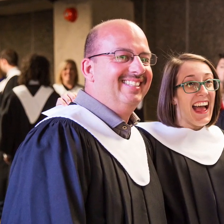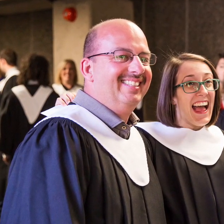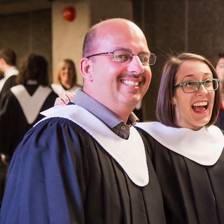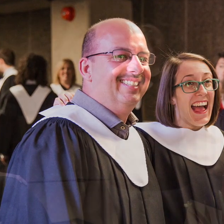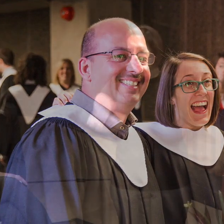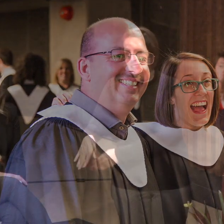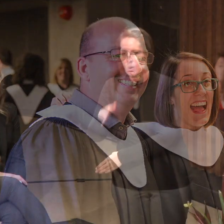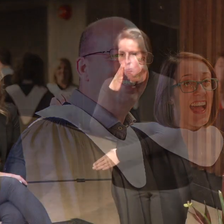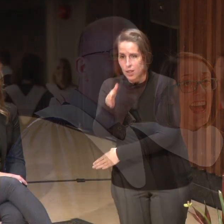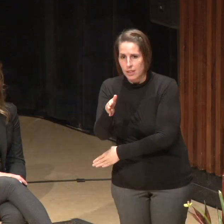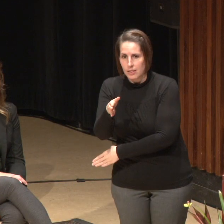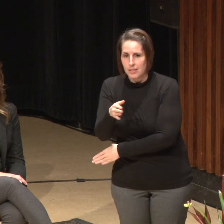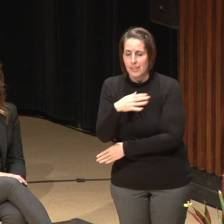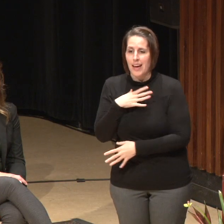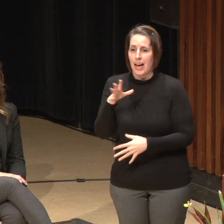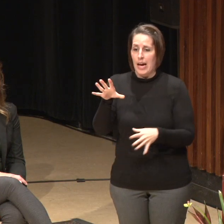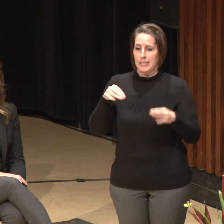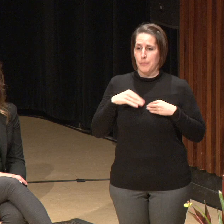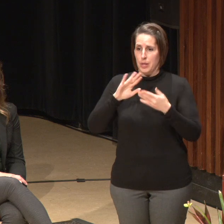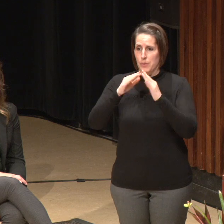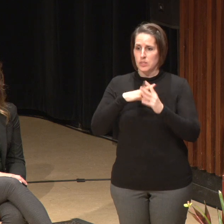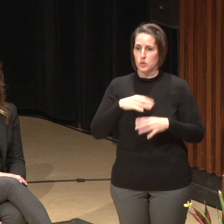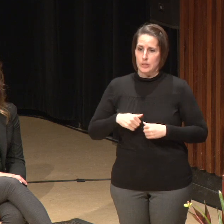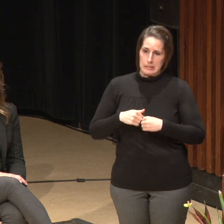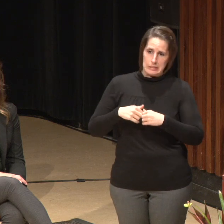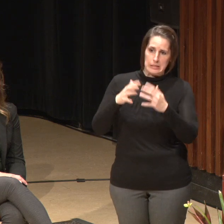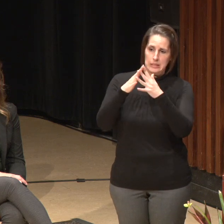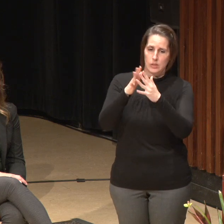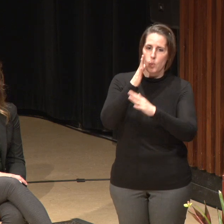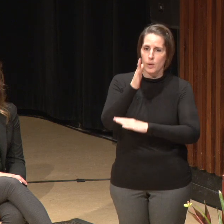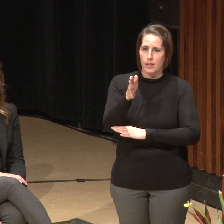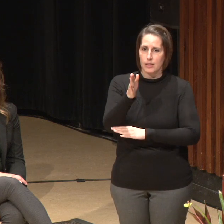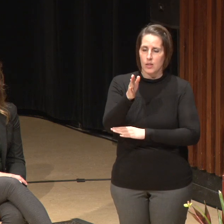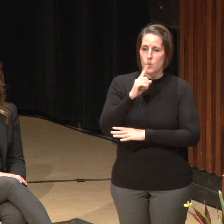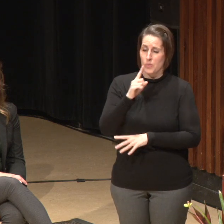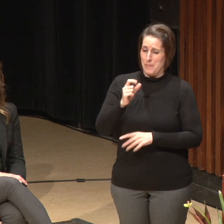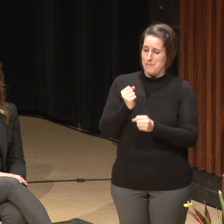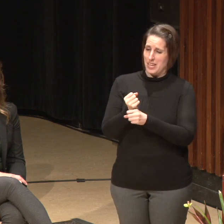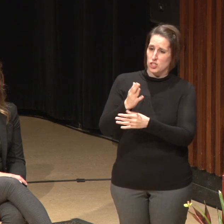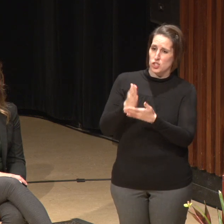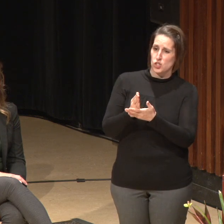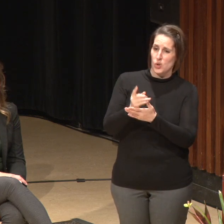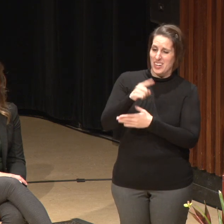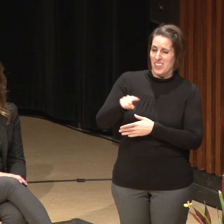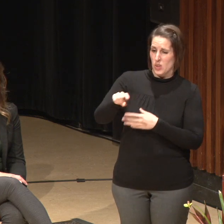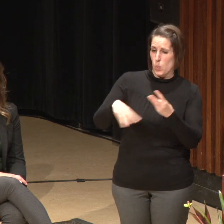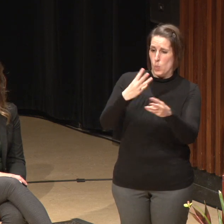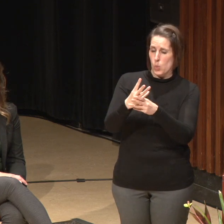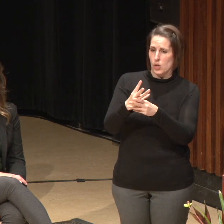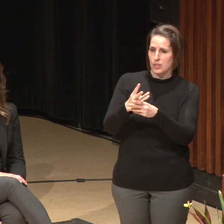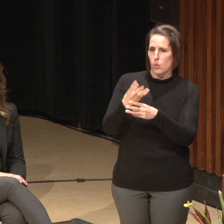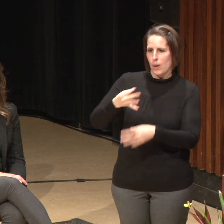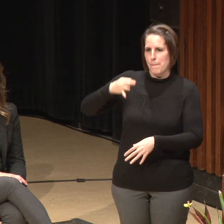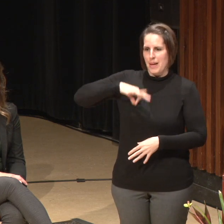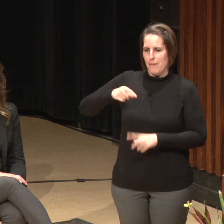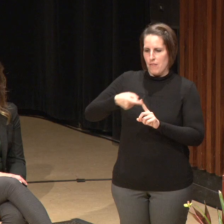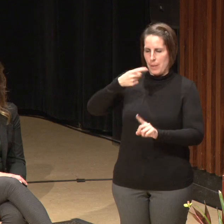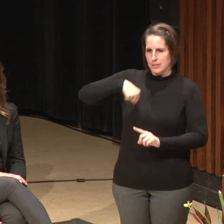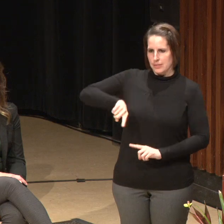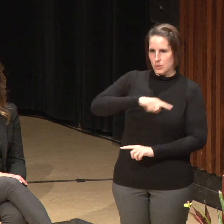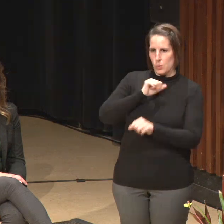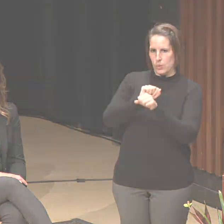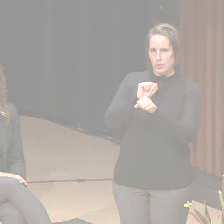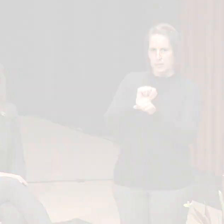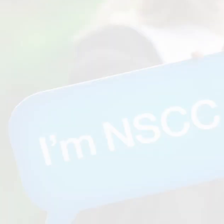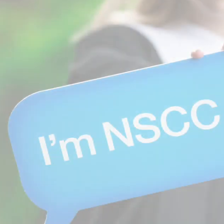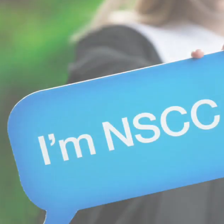We will build accepting communities. And we will ensure that this world is better for having had us in it. It's time to get to work.